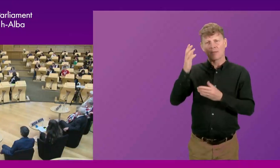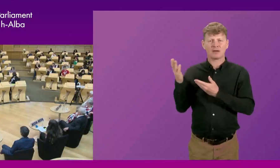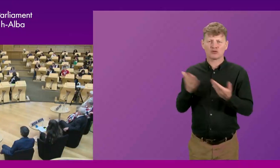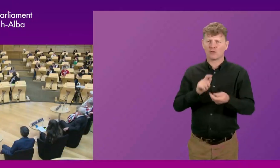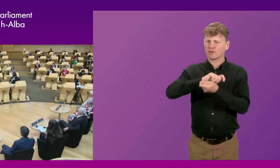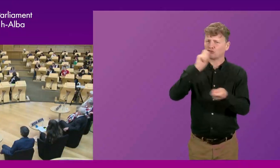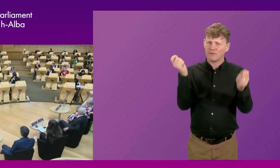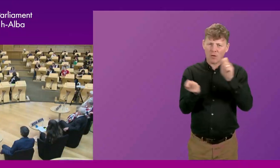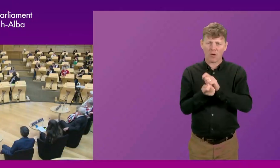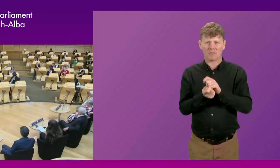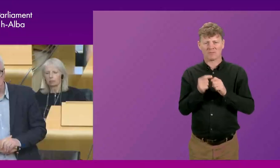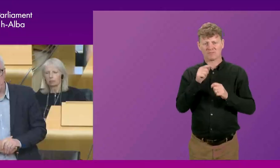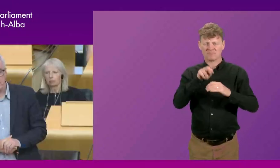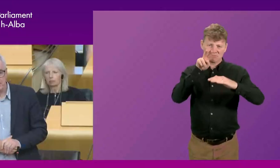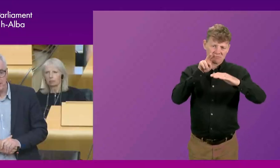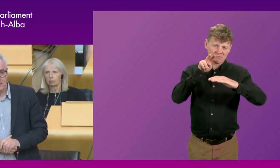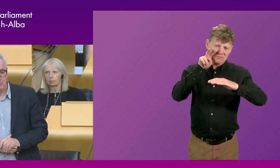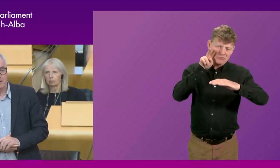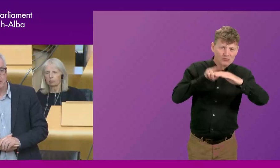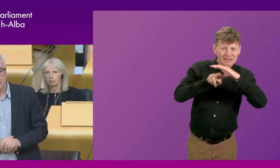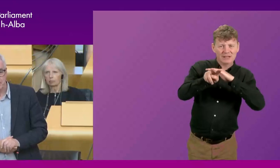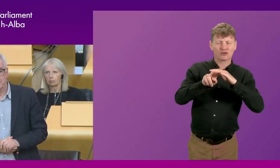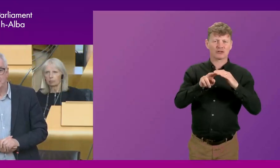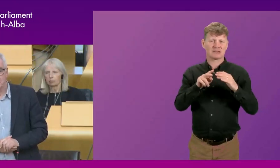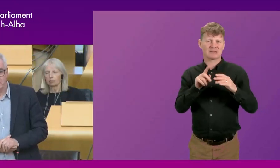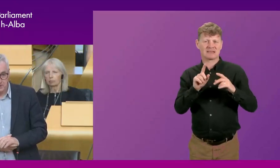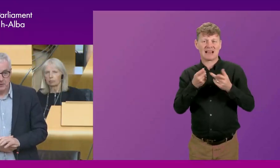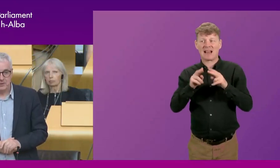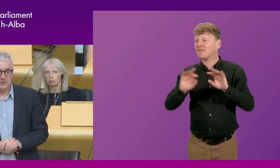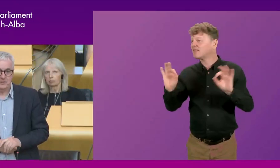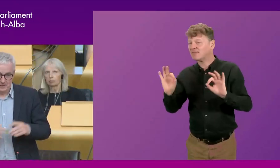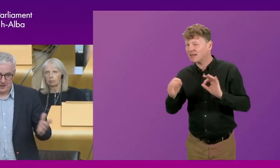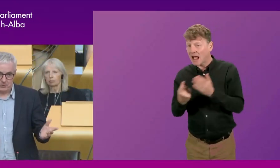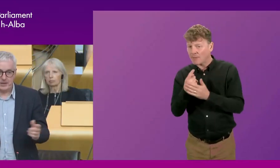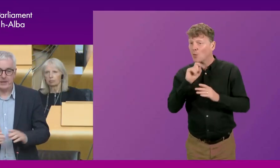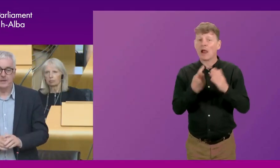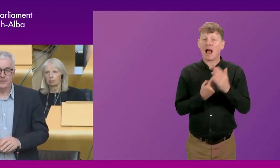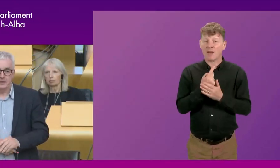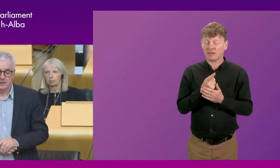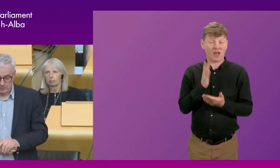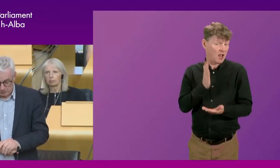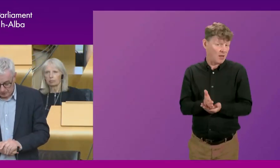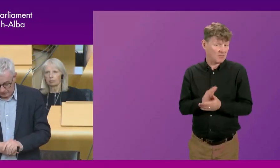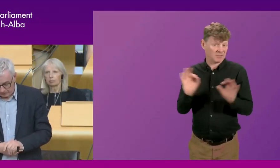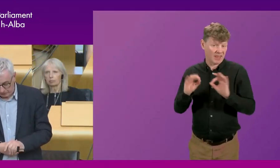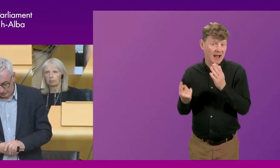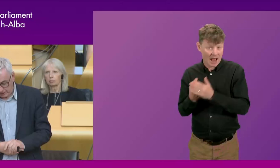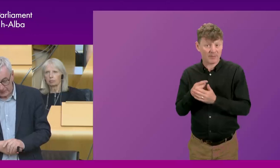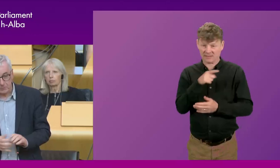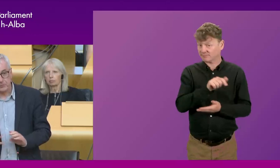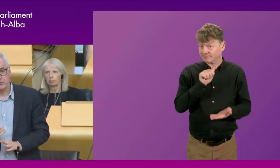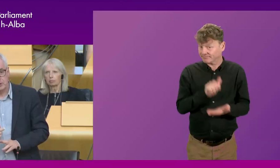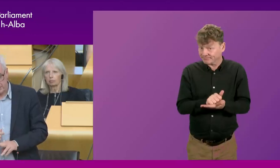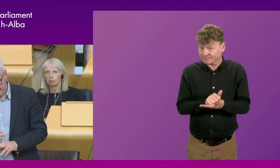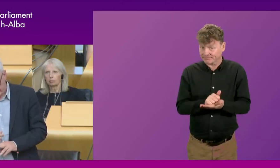all kinds of predictions about what would happen if we didn't do it. We didn't do it. And now we're there, I think. I mean, what he was talking